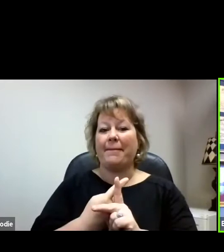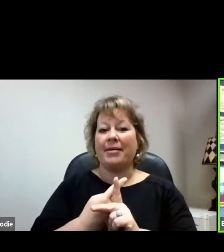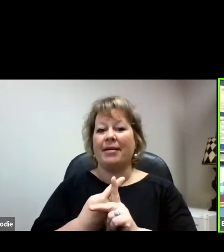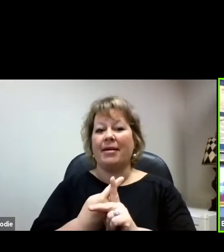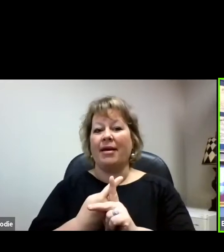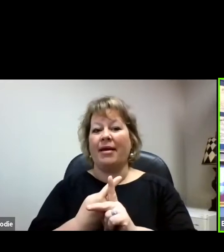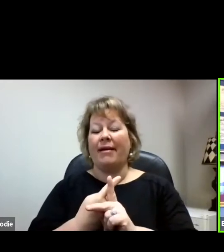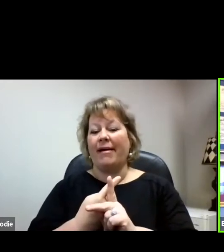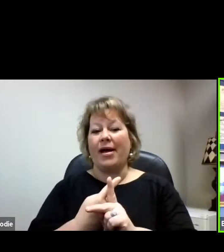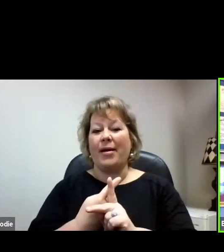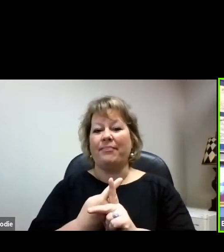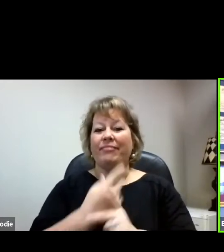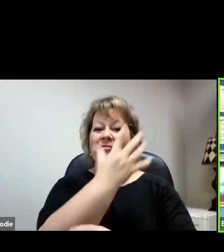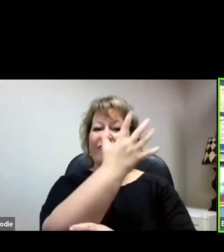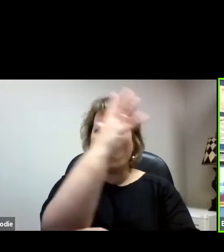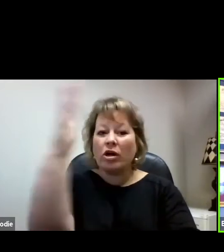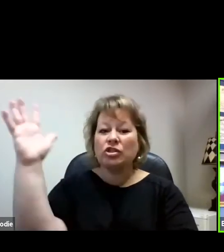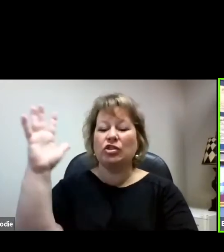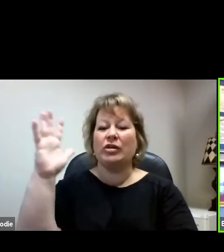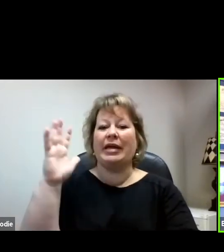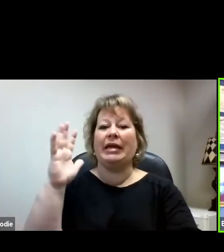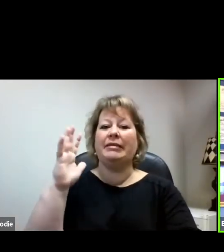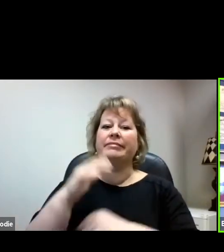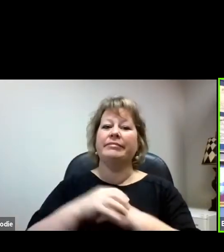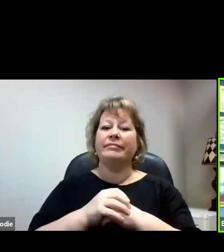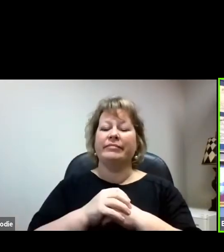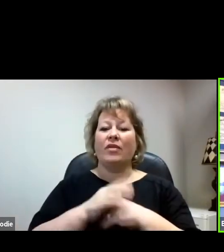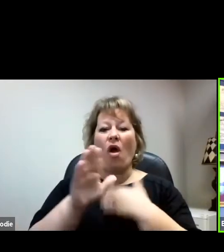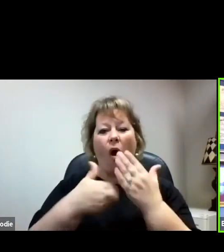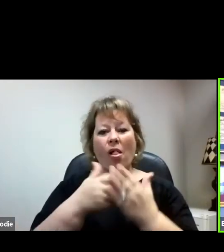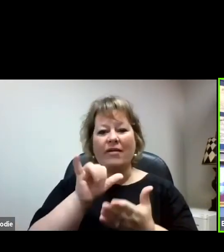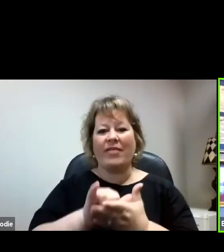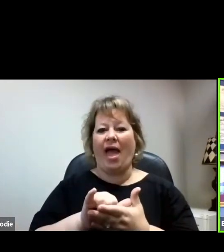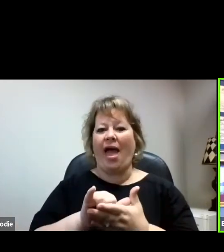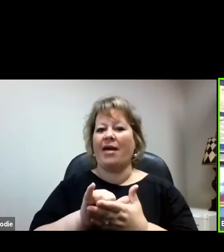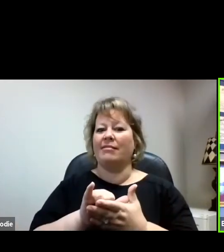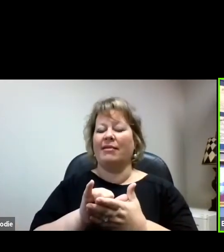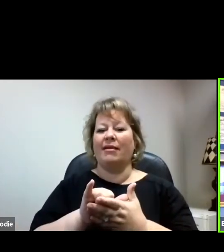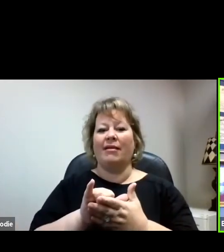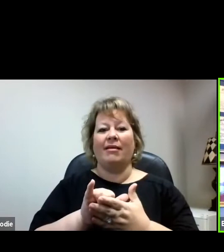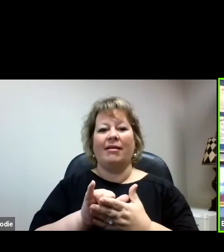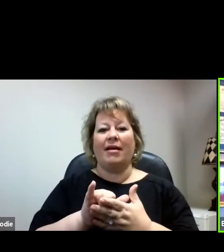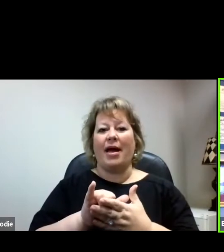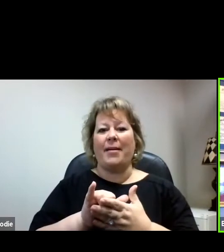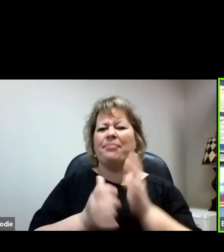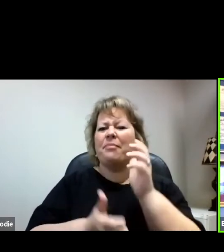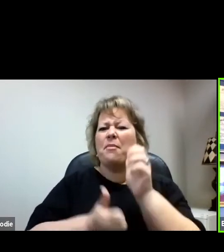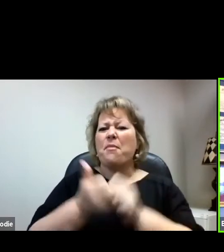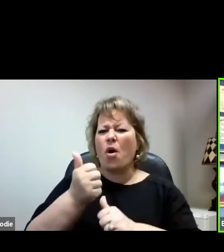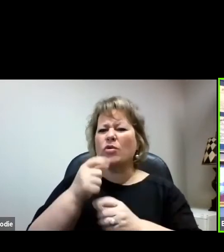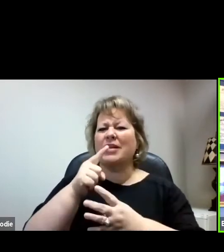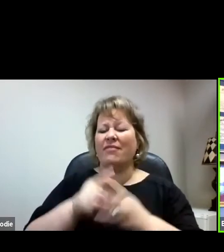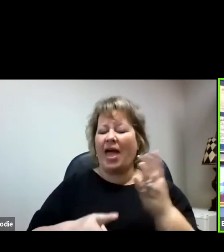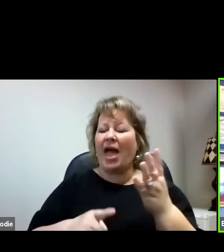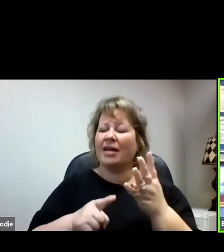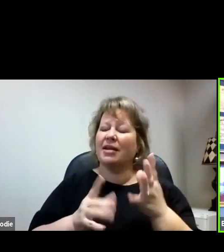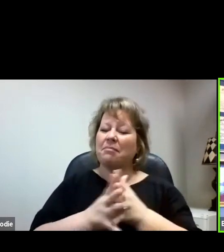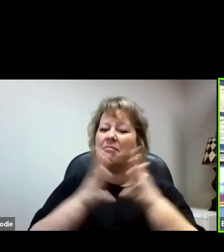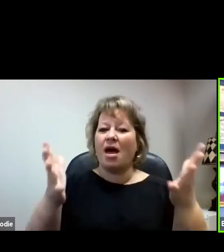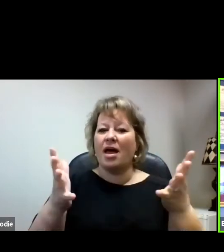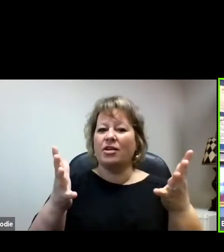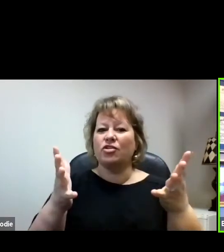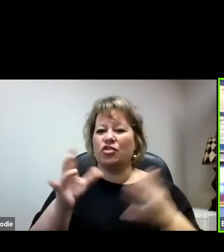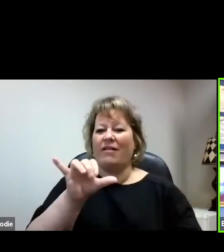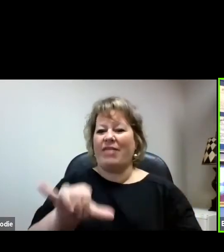forestry harvesting and planning and all of that, most of that and much of that is certainly